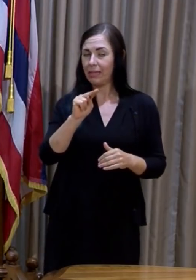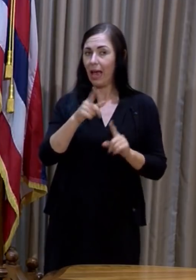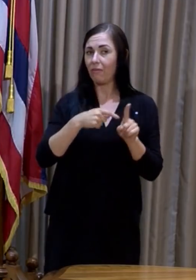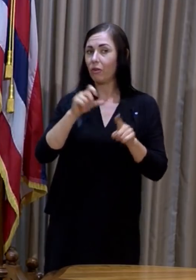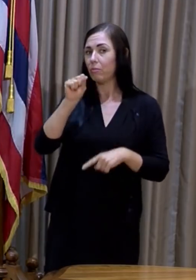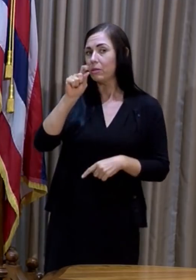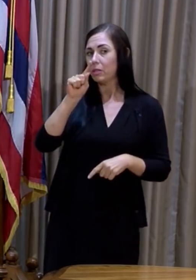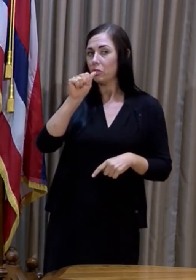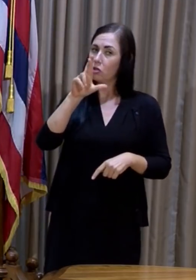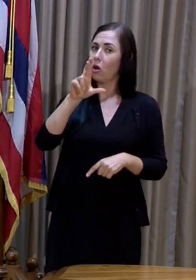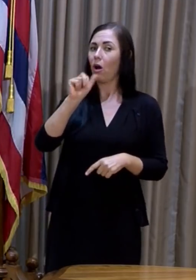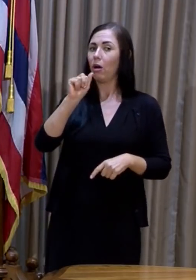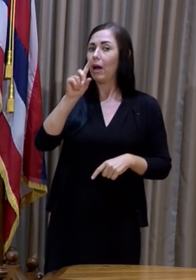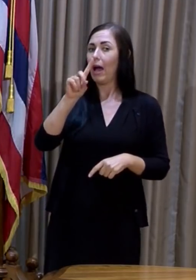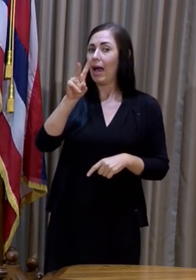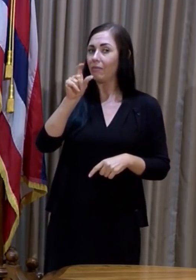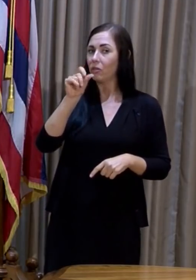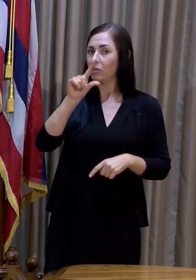Advertiser.